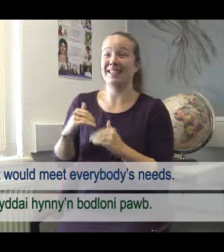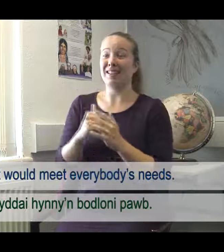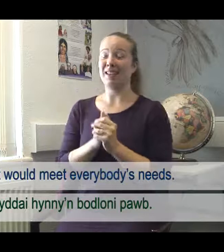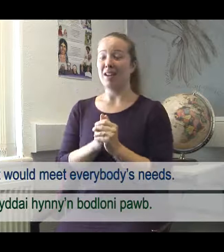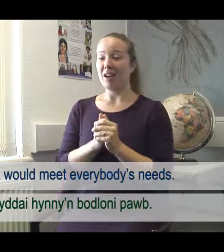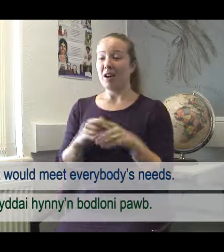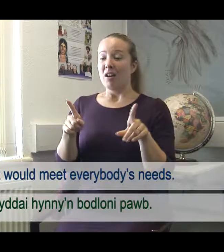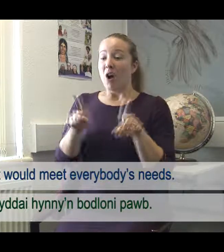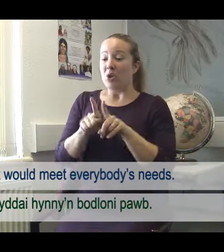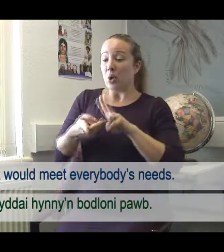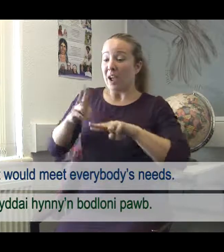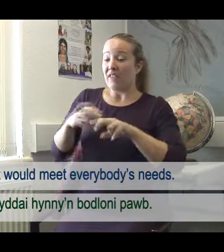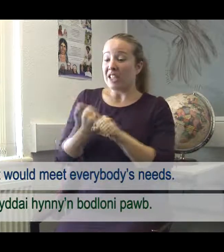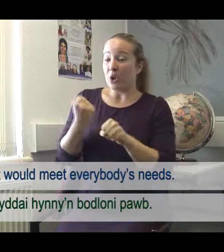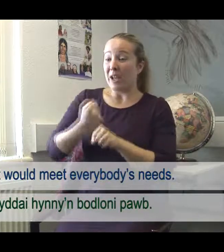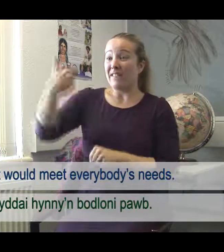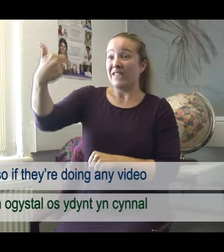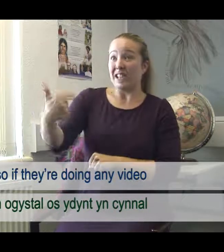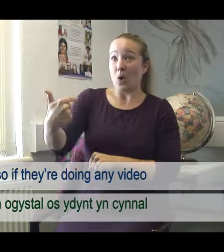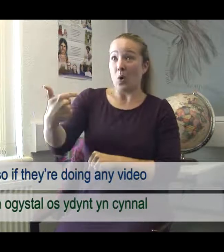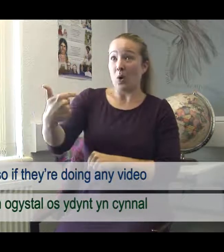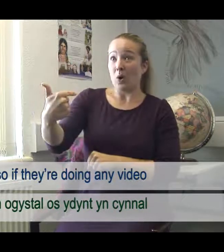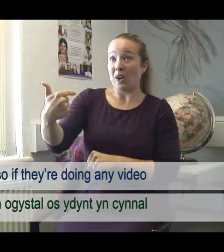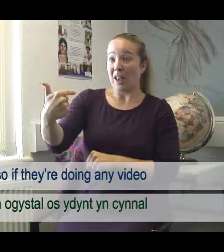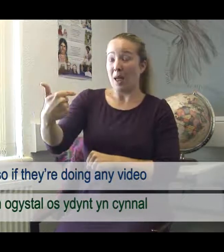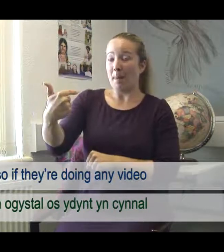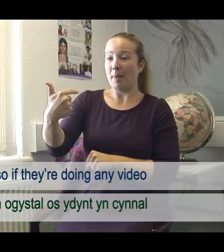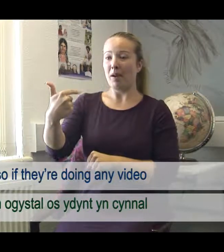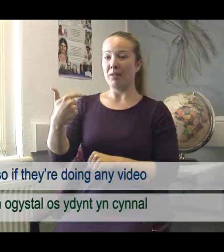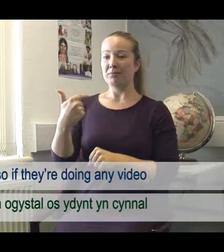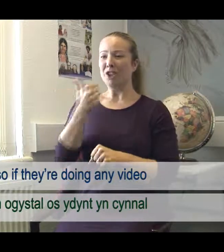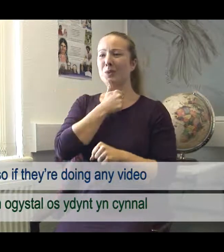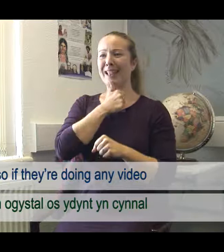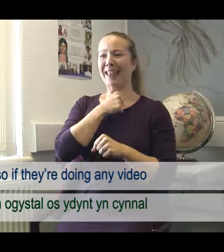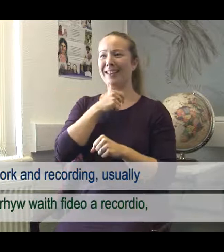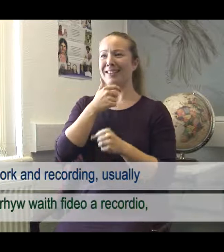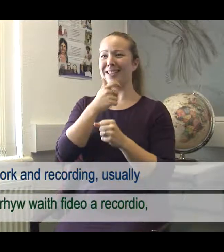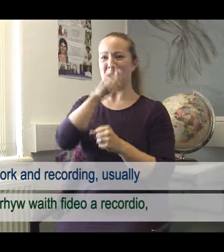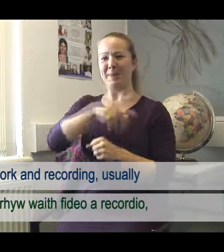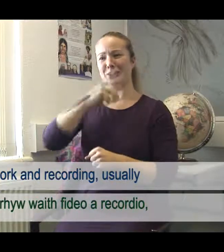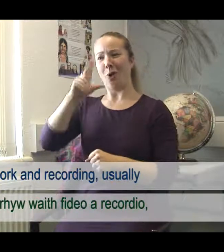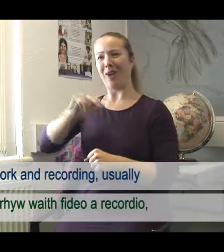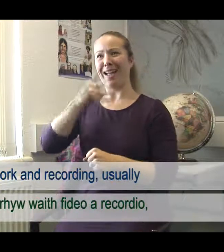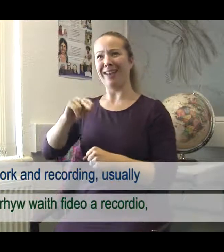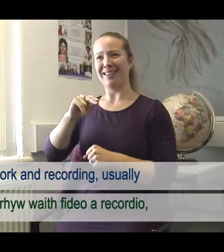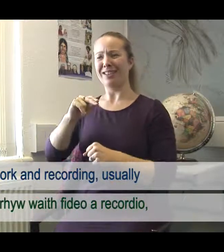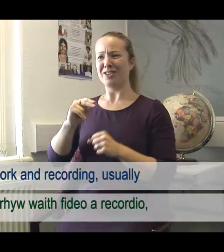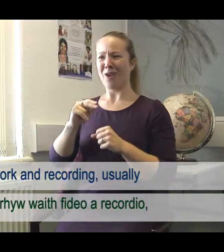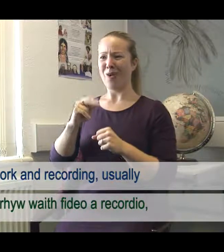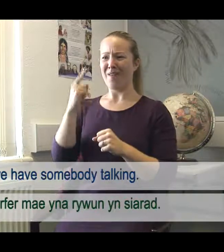meet everybody's needs. But also, if they're doing any video work and recording, usually you have somebody